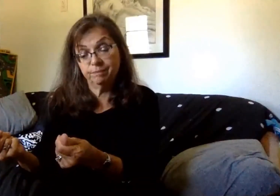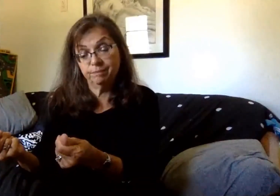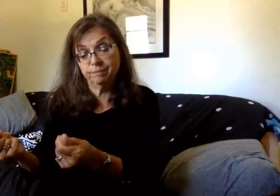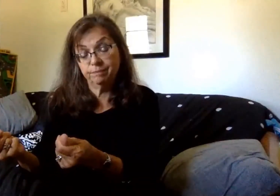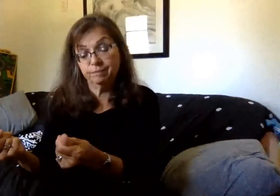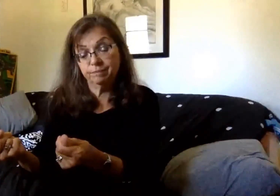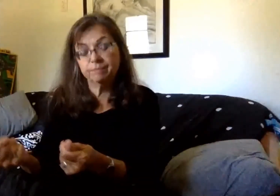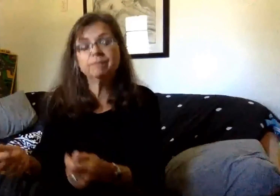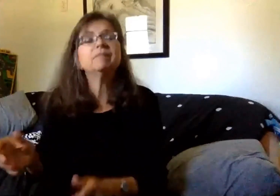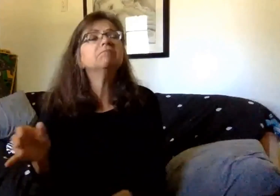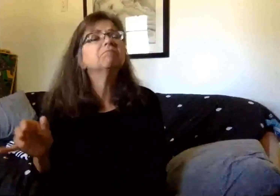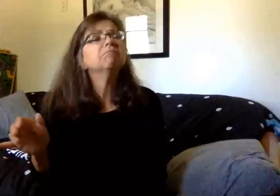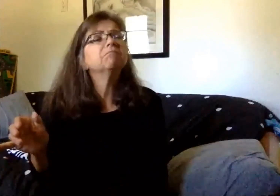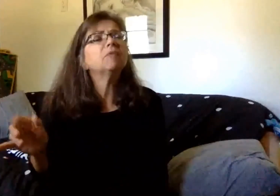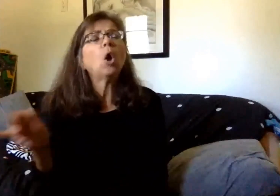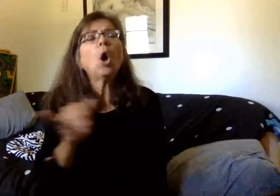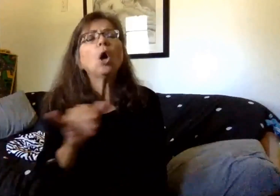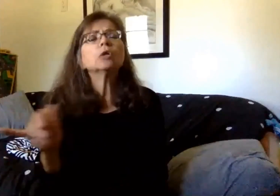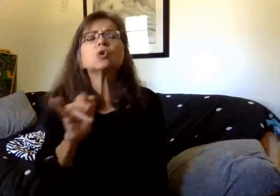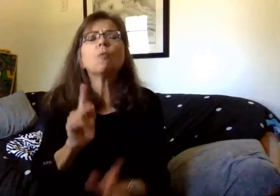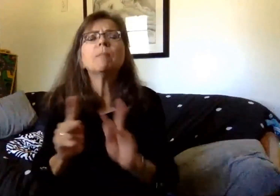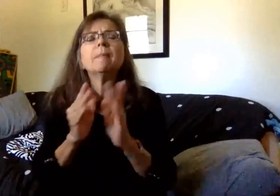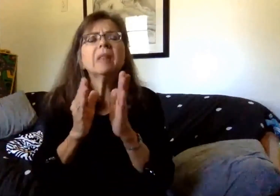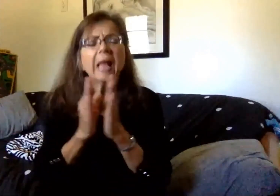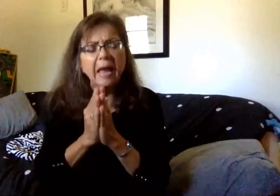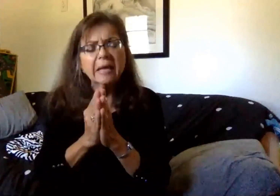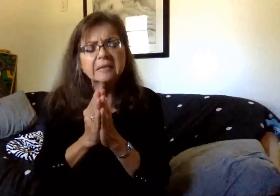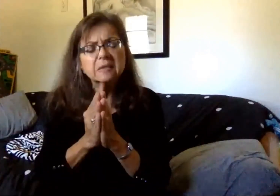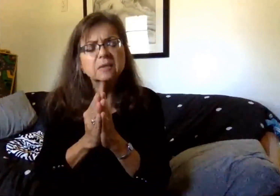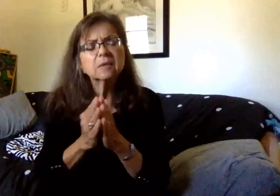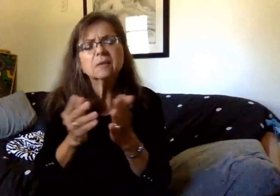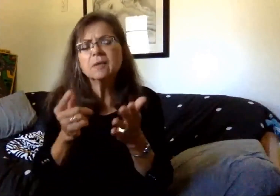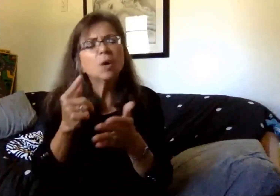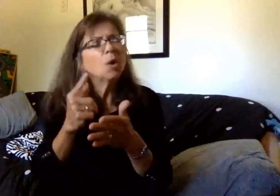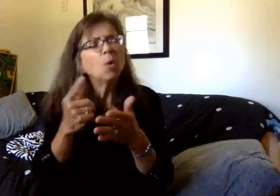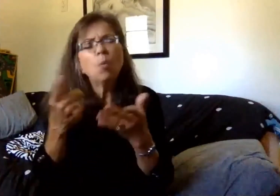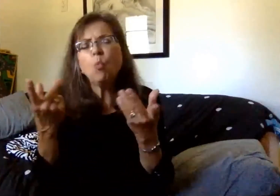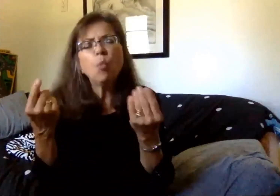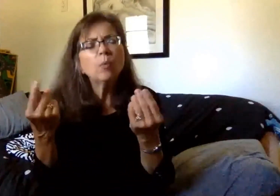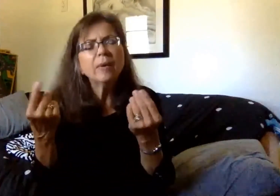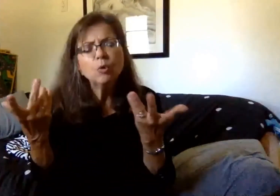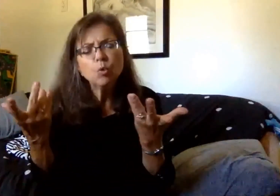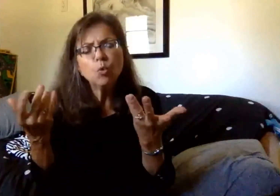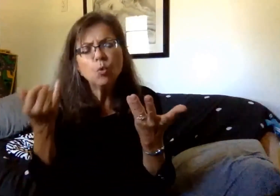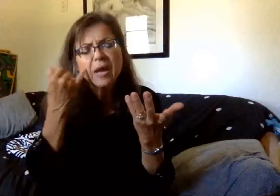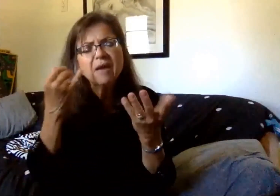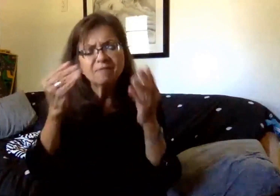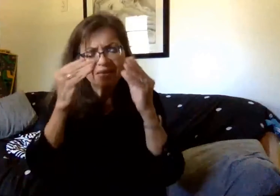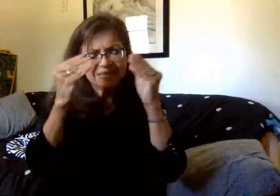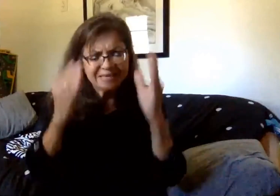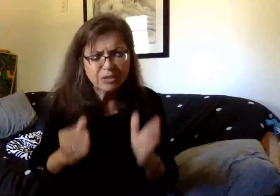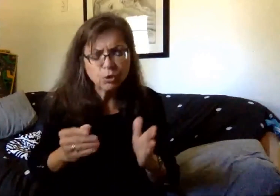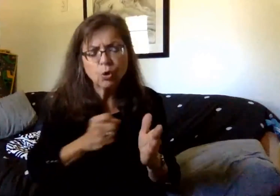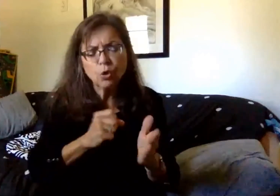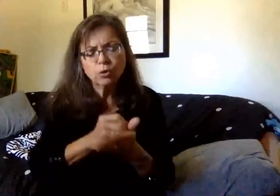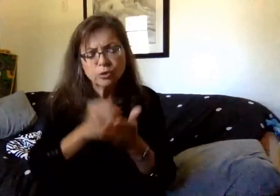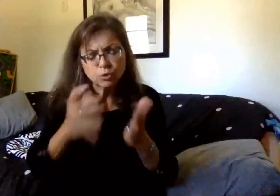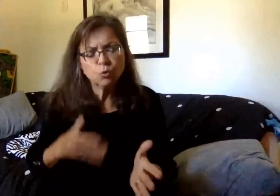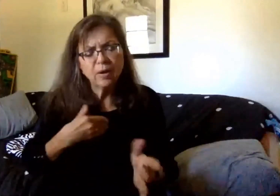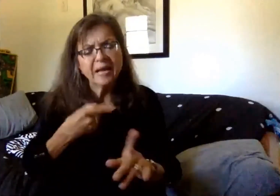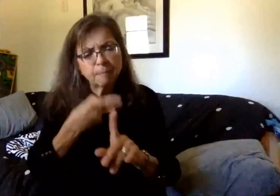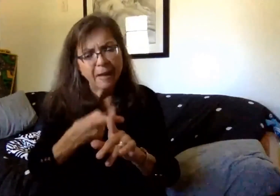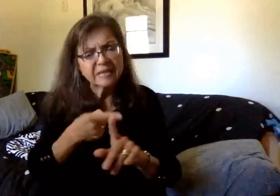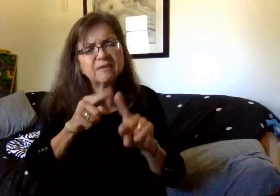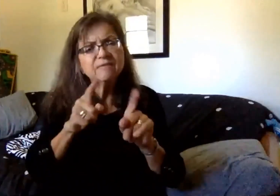So similar, we've received questions about what happens or what is the process if a teacher or a student test positive for COVID